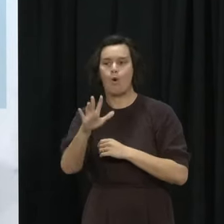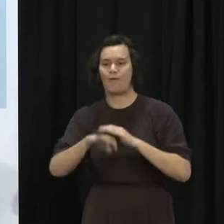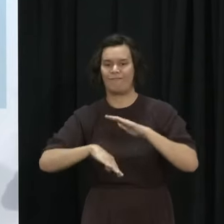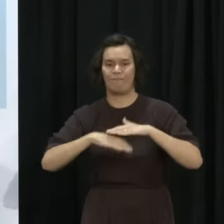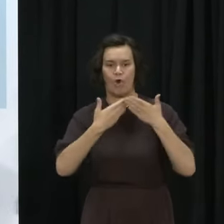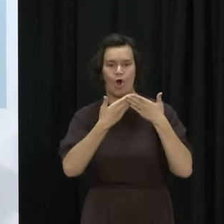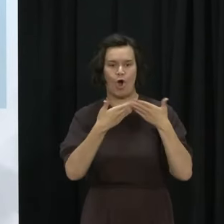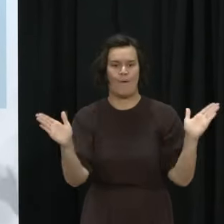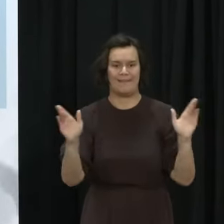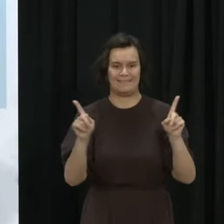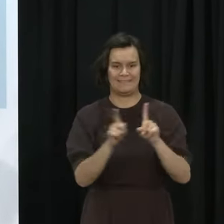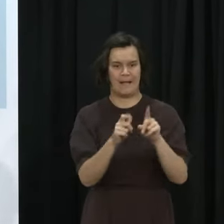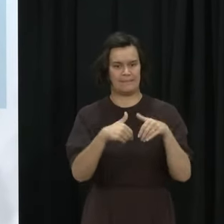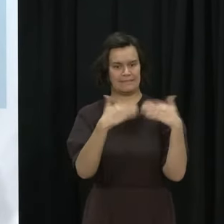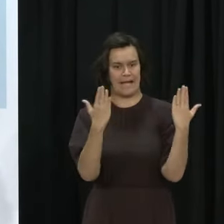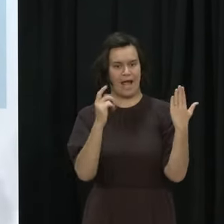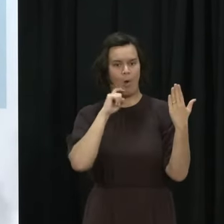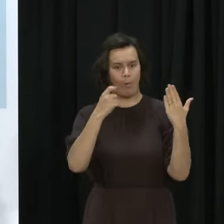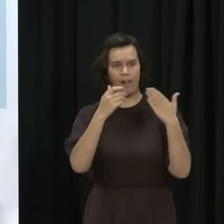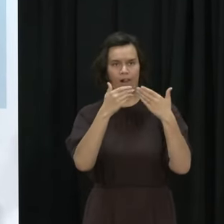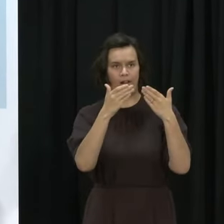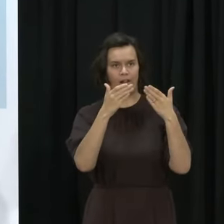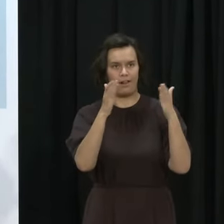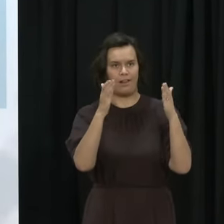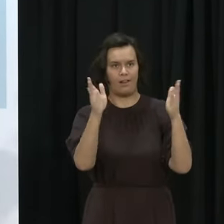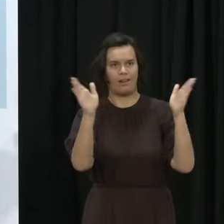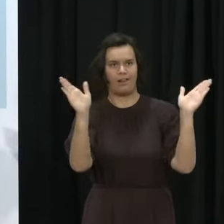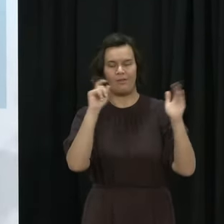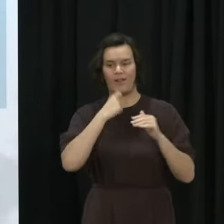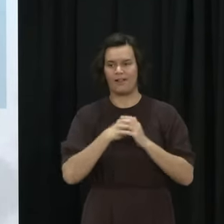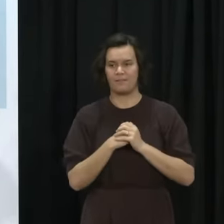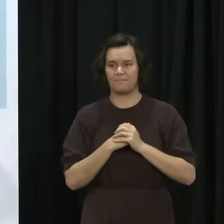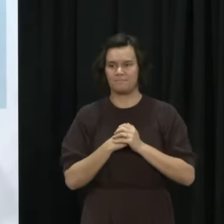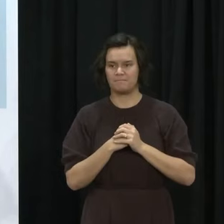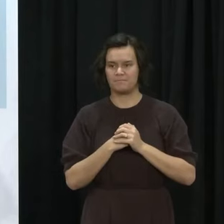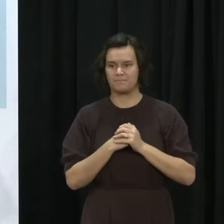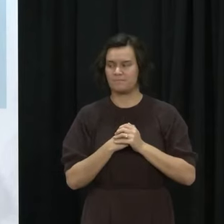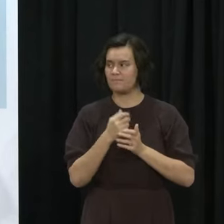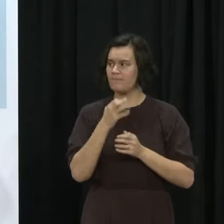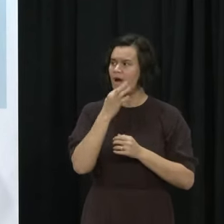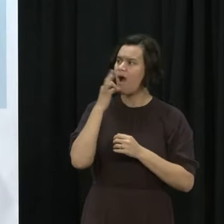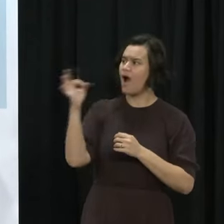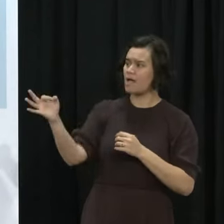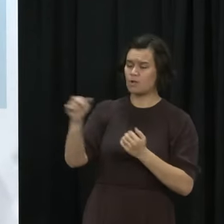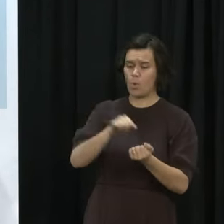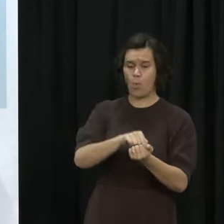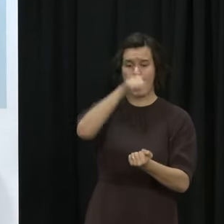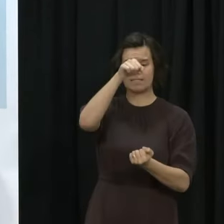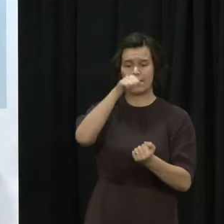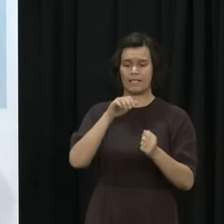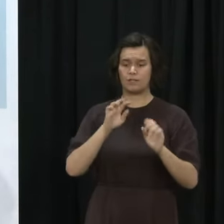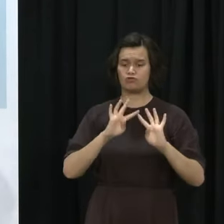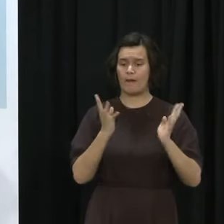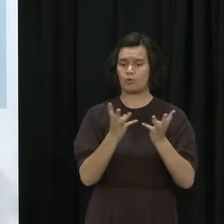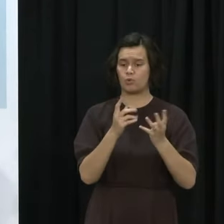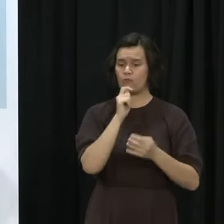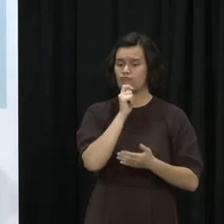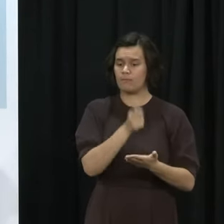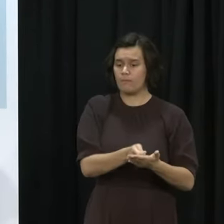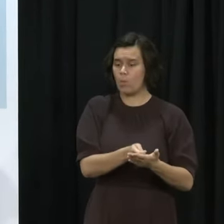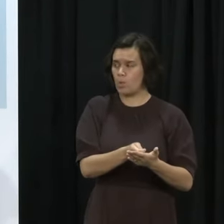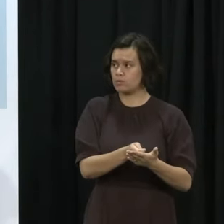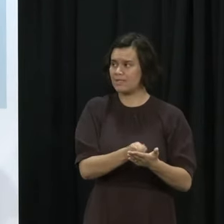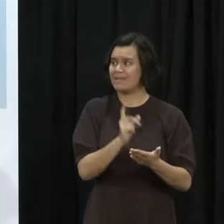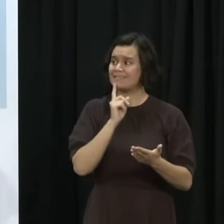significant step in that The Waitanga Tribunal report also spoke about the about Cabinet's refusal to take on